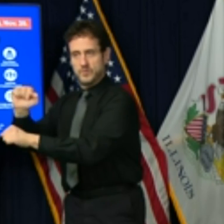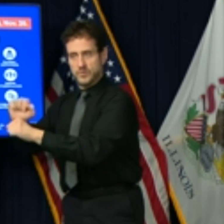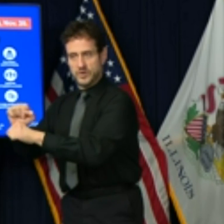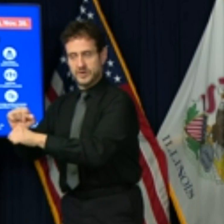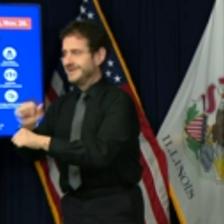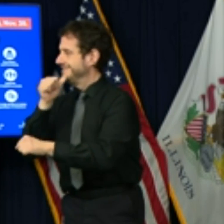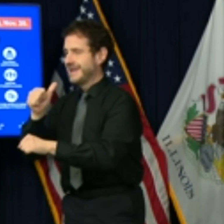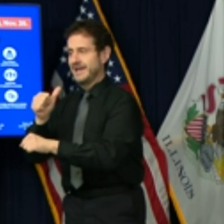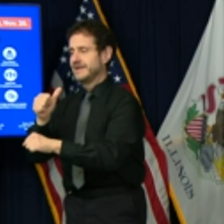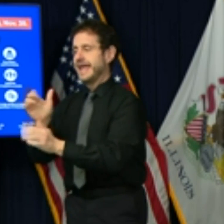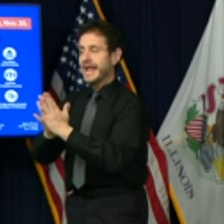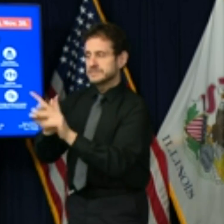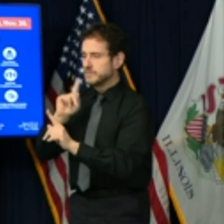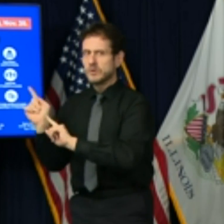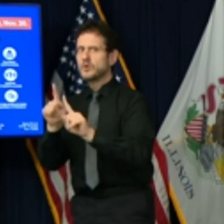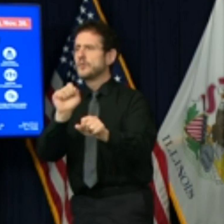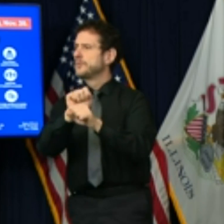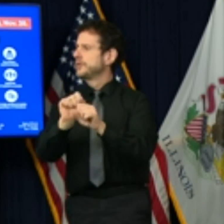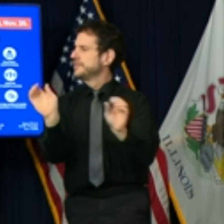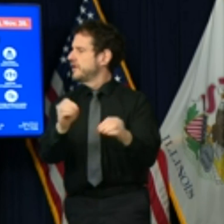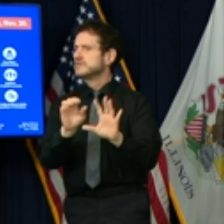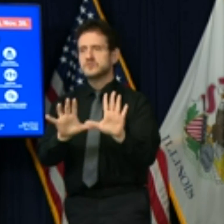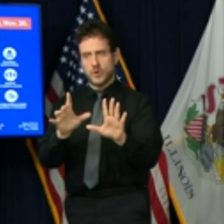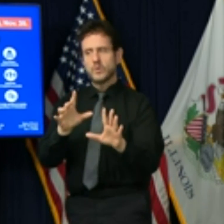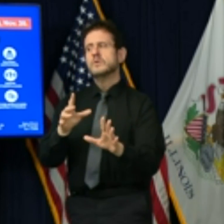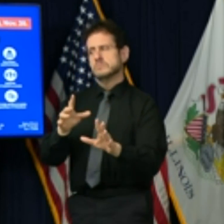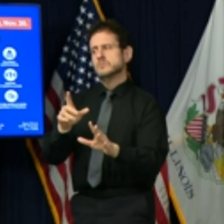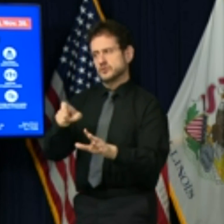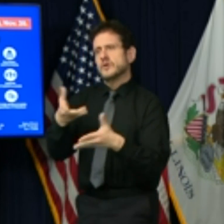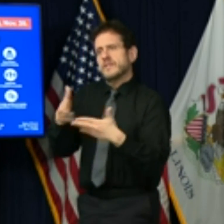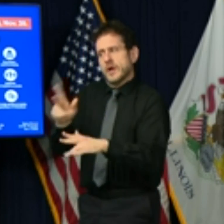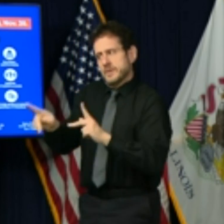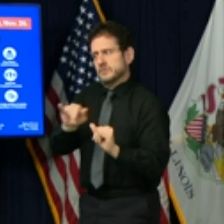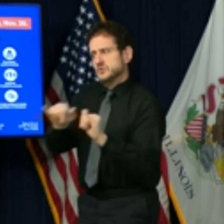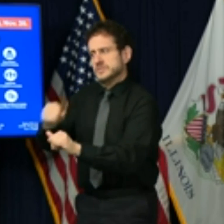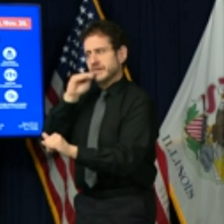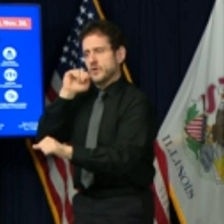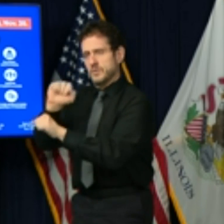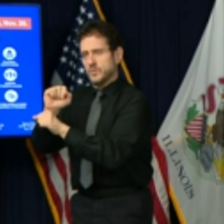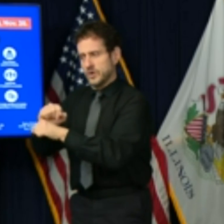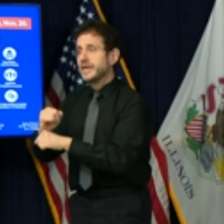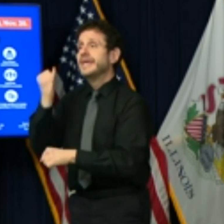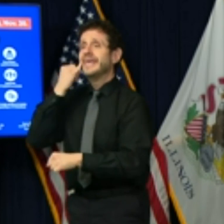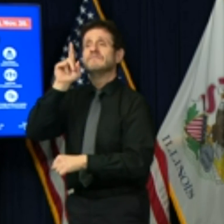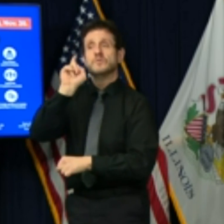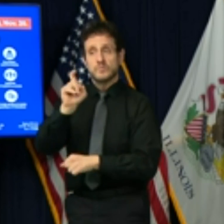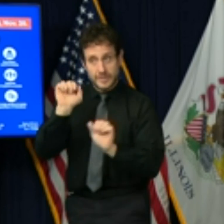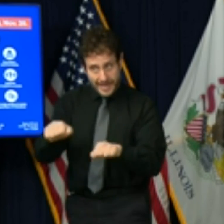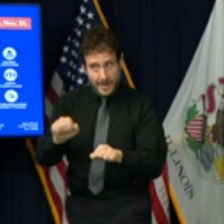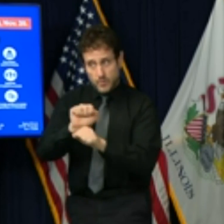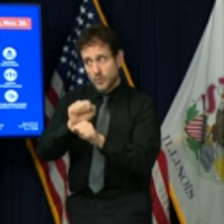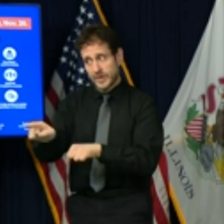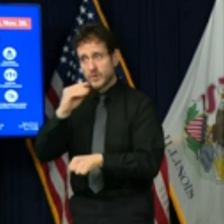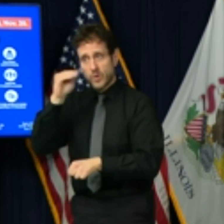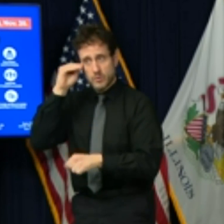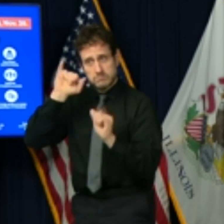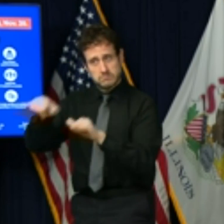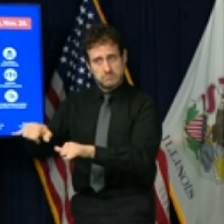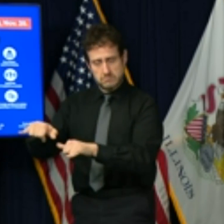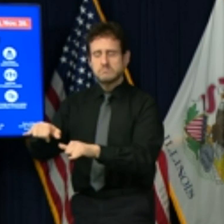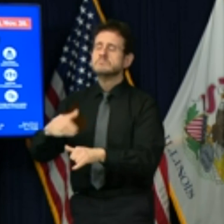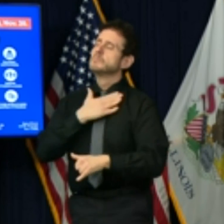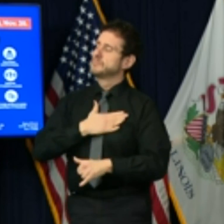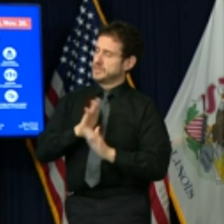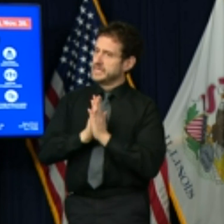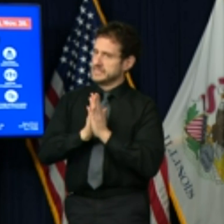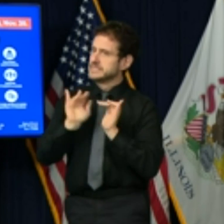employees work remotely. If you are able to work from home, we need you to do so. For businesses